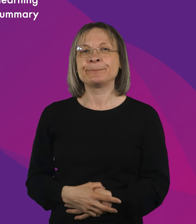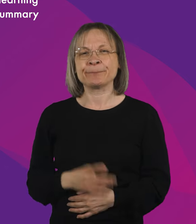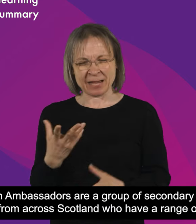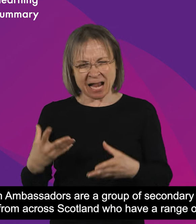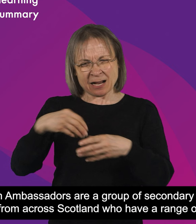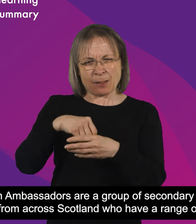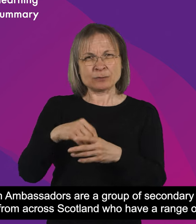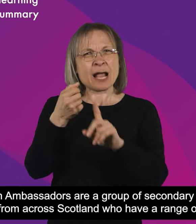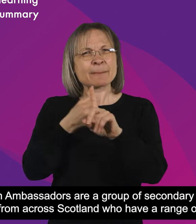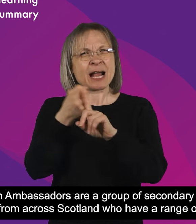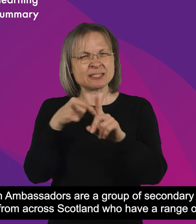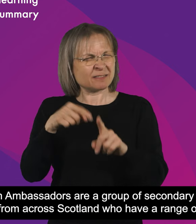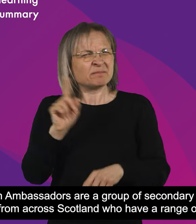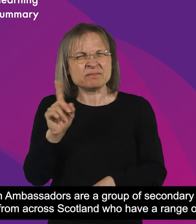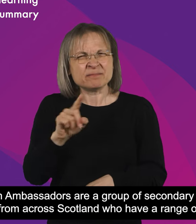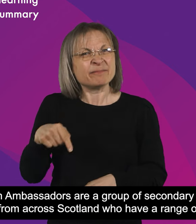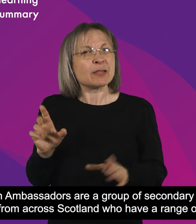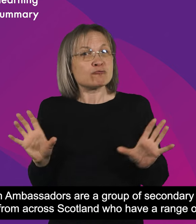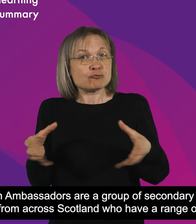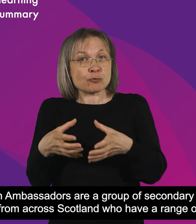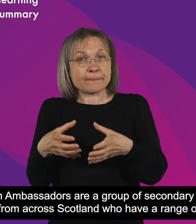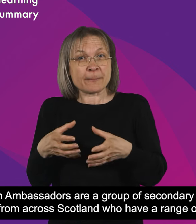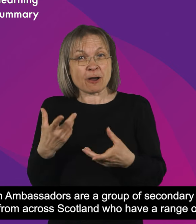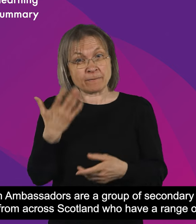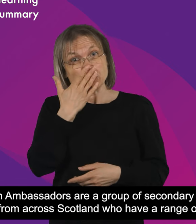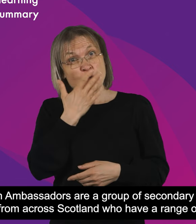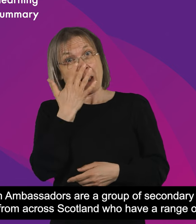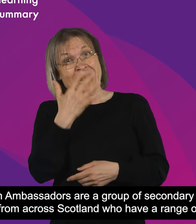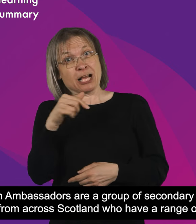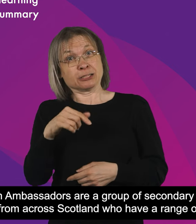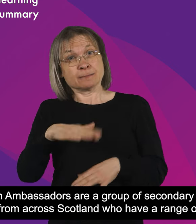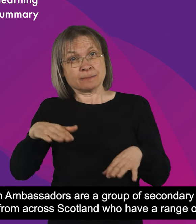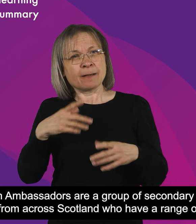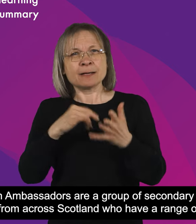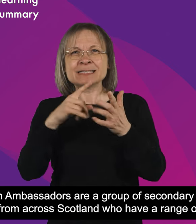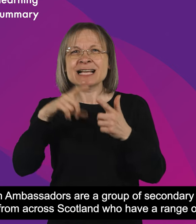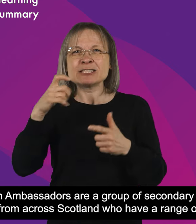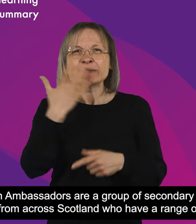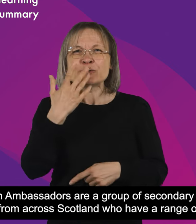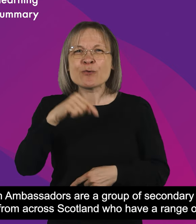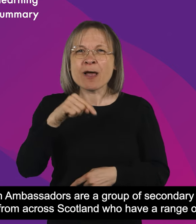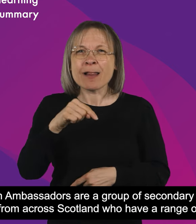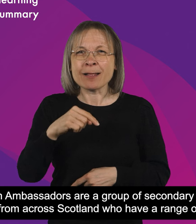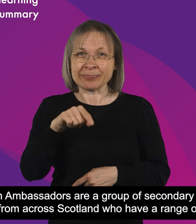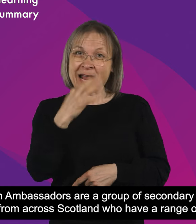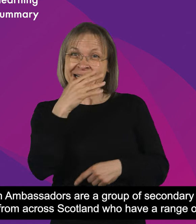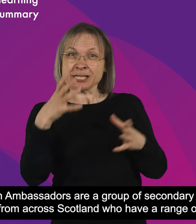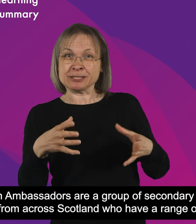The Inclusion Ambassadors are a group of secondary school aged pupils from across Scotland who have a range of ASN.